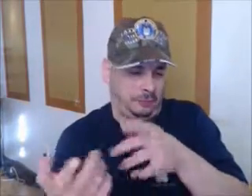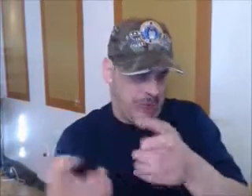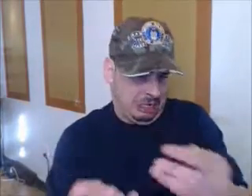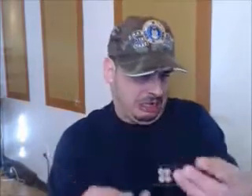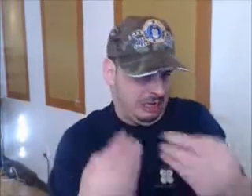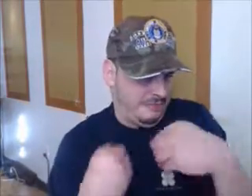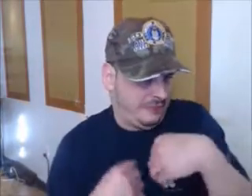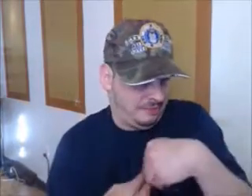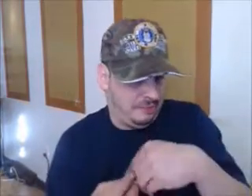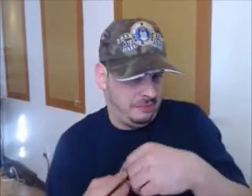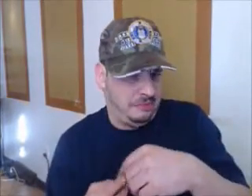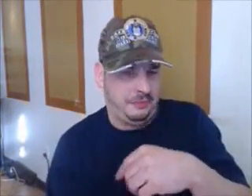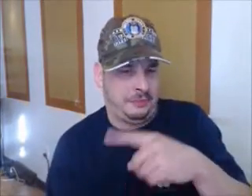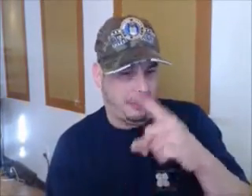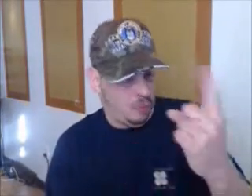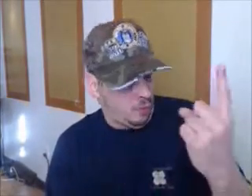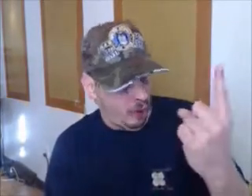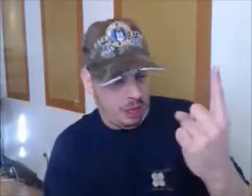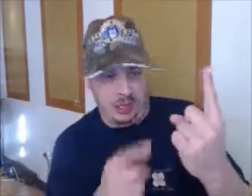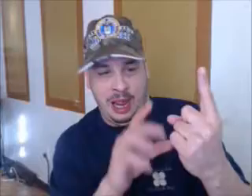You're telling me you couldn't just figure yourself for two days in college?